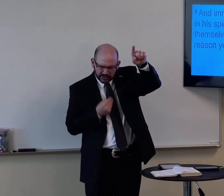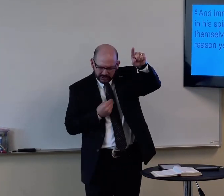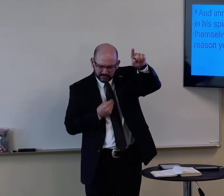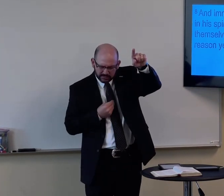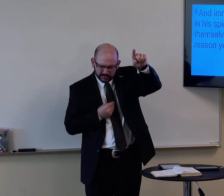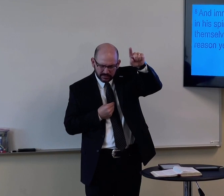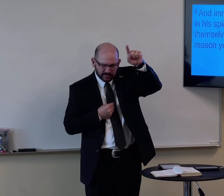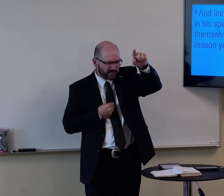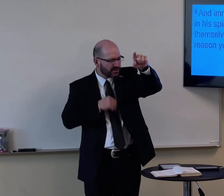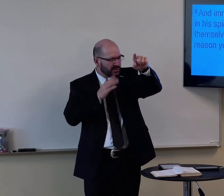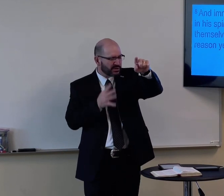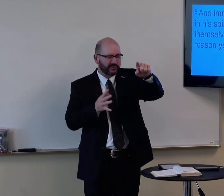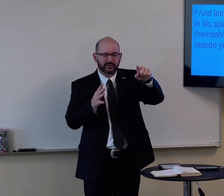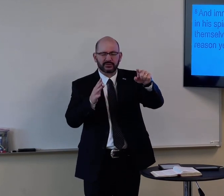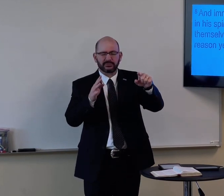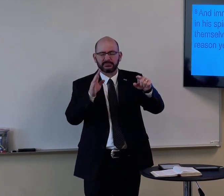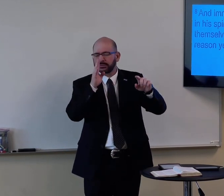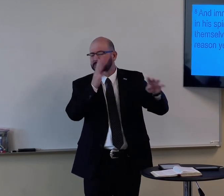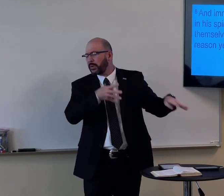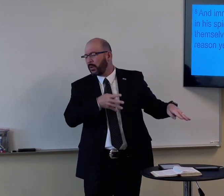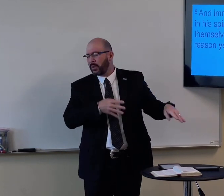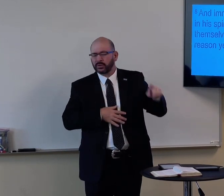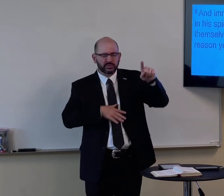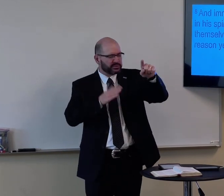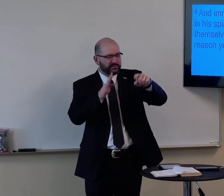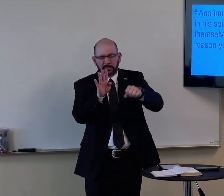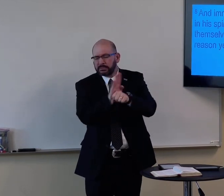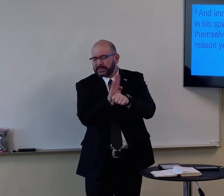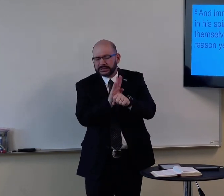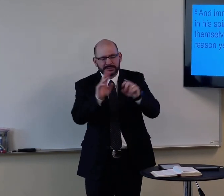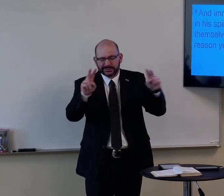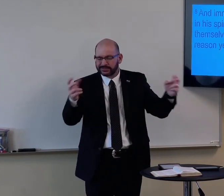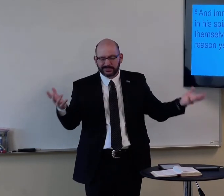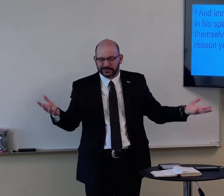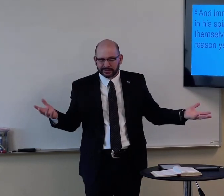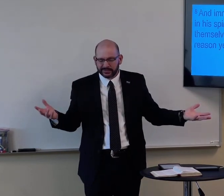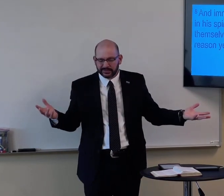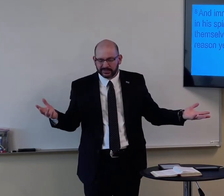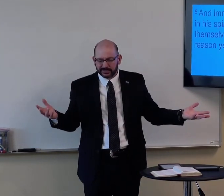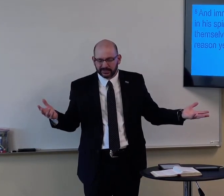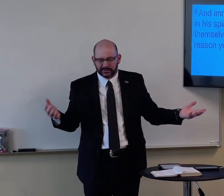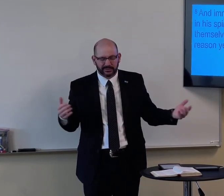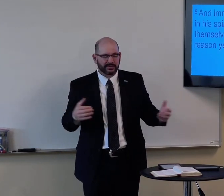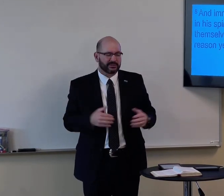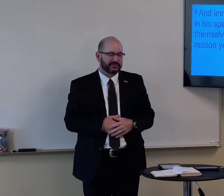Do you never sleep? You never neglect us. You're never too busy for us.